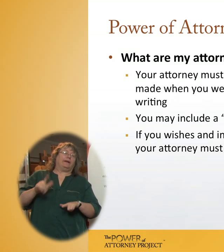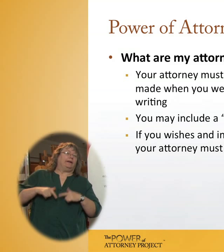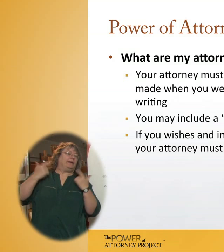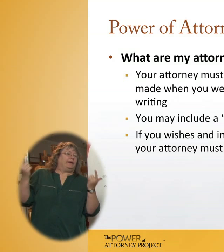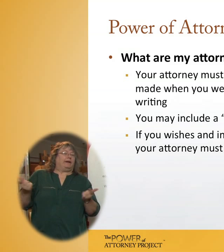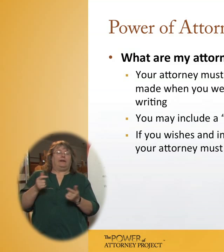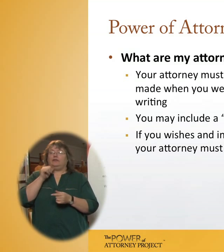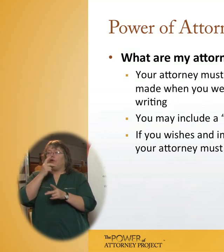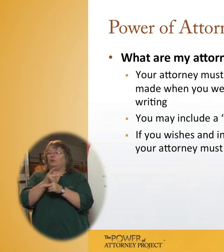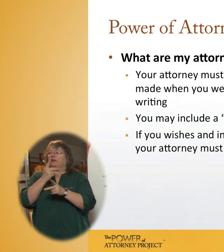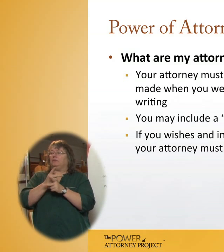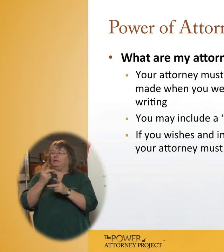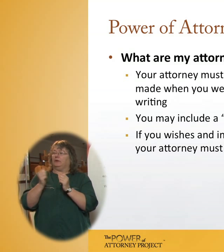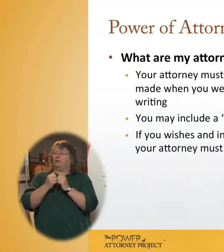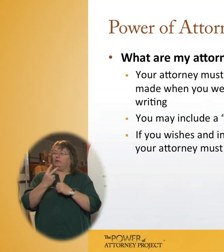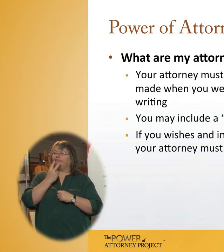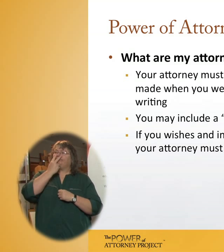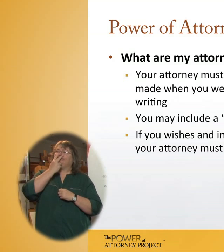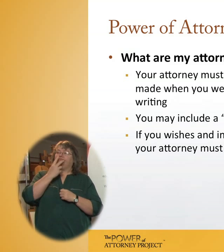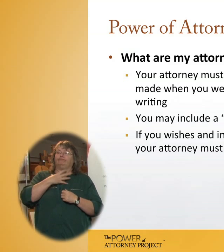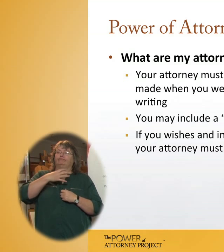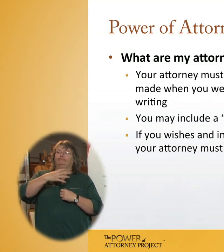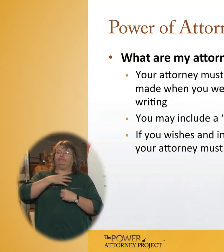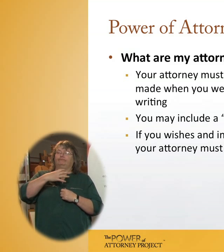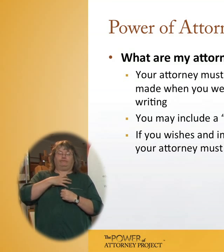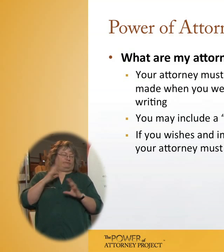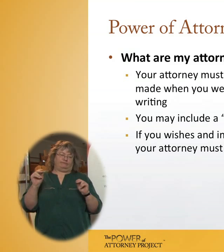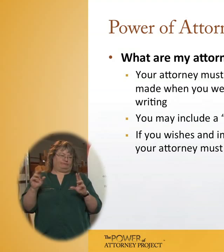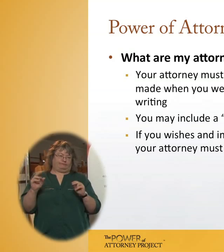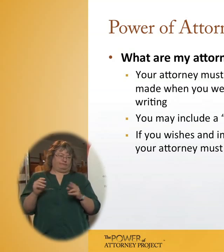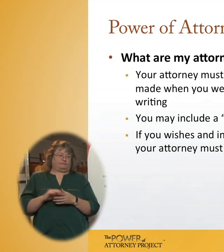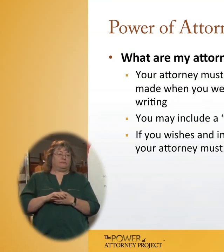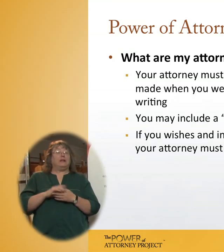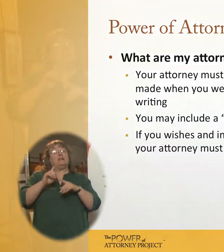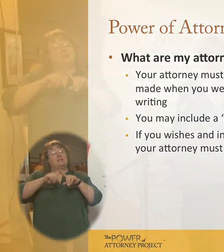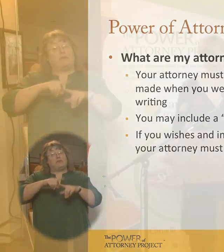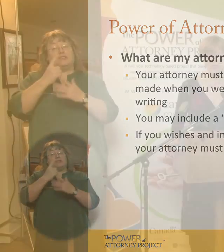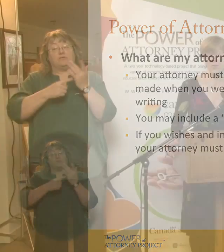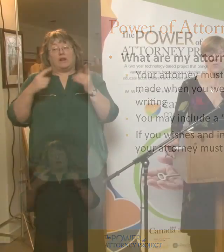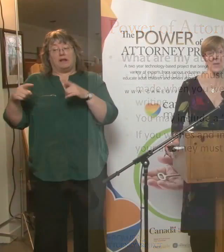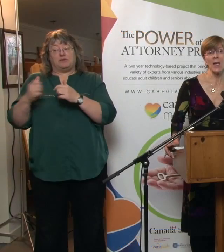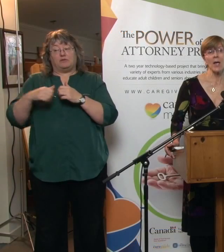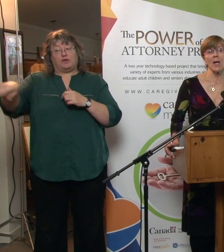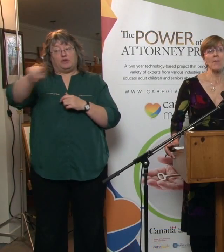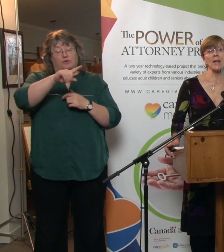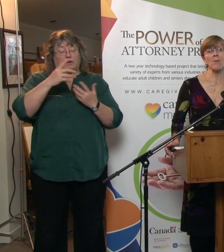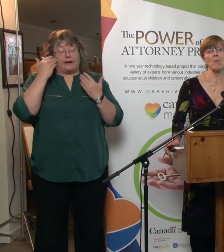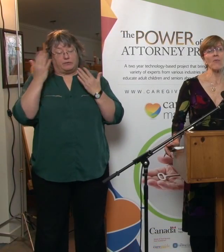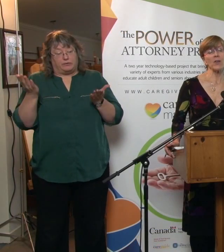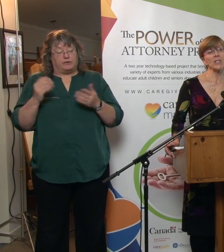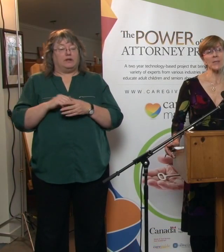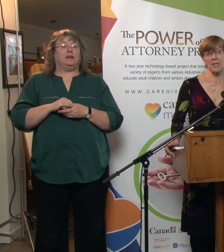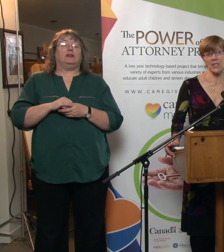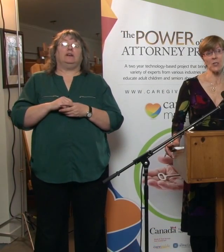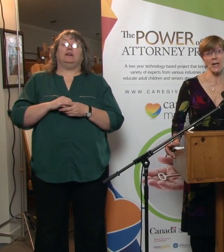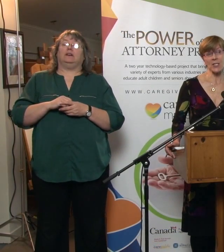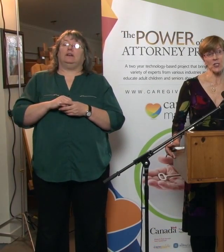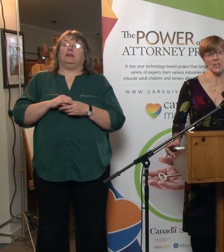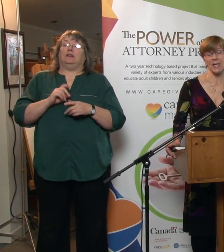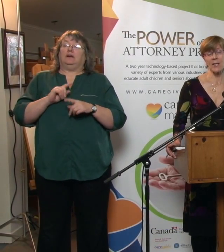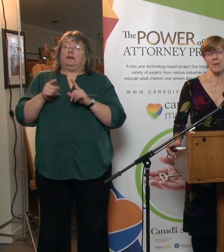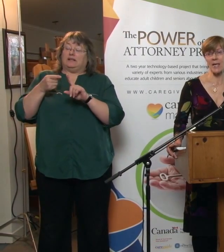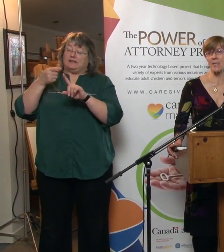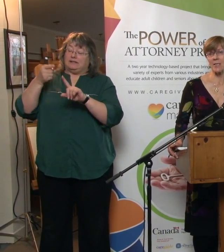don't keep me alive artificially. You know, depending on what ends up happening to you, that may or may not be helpful. But very specific